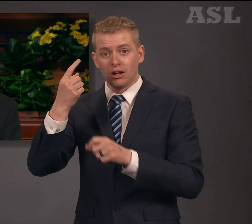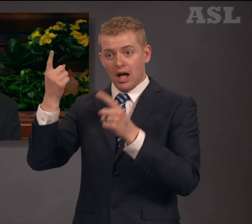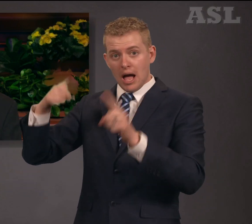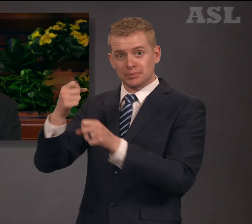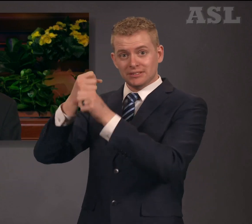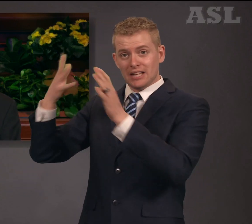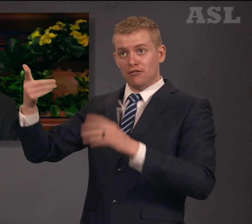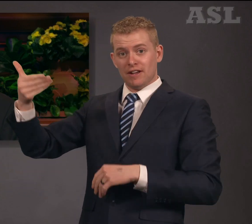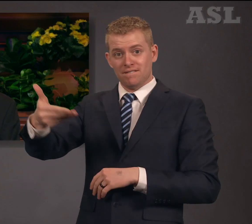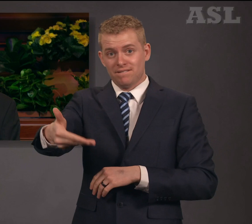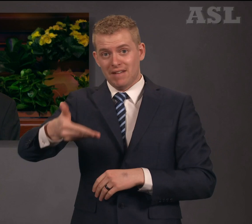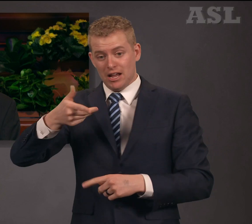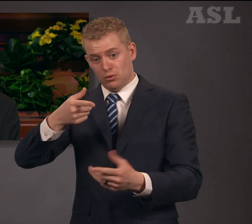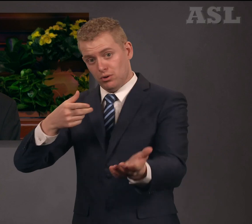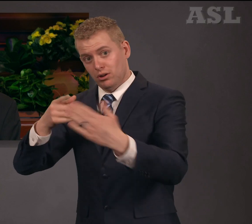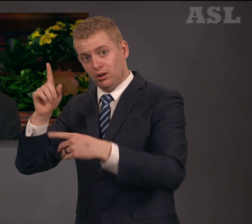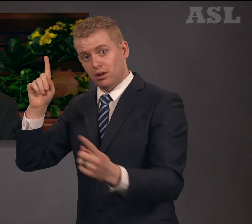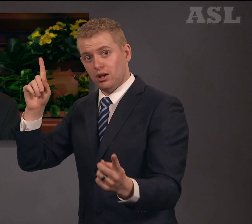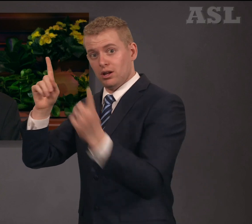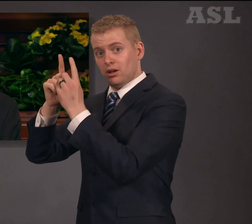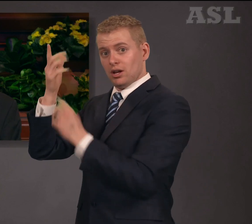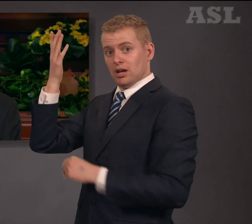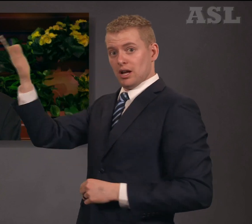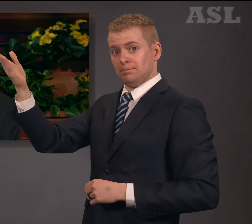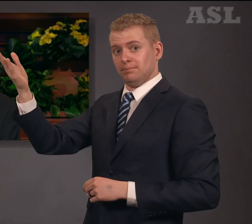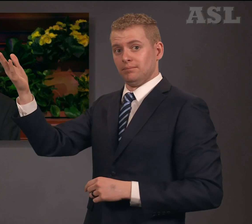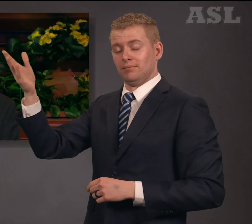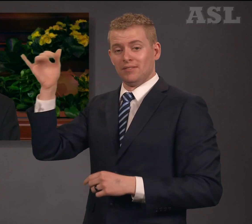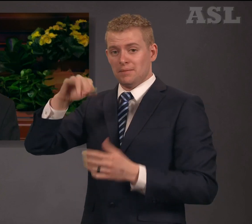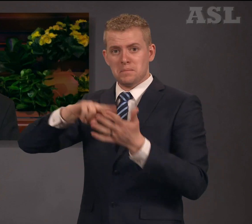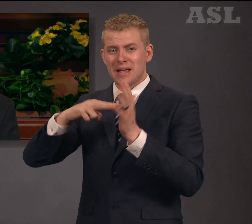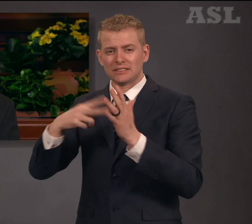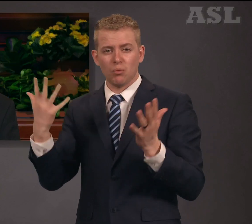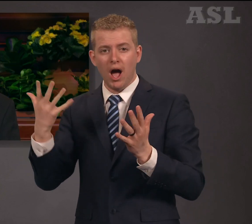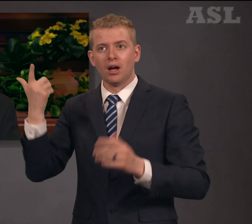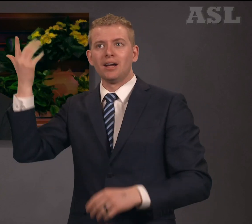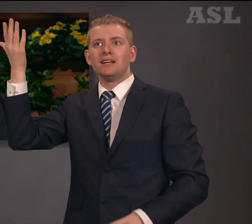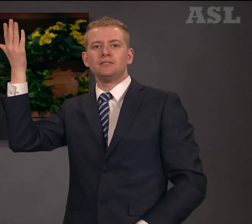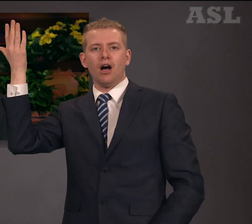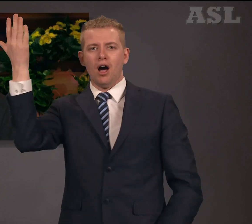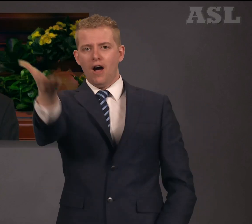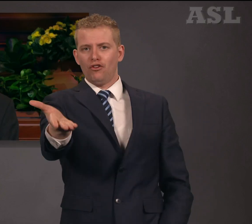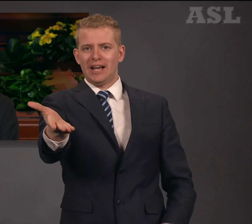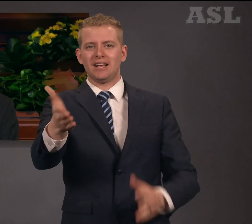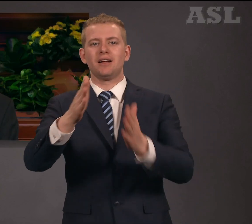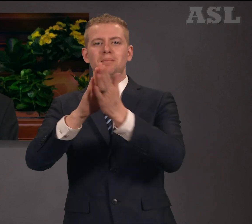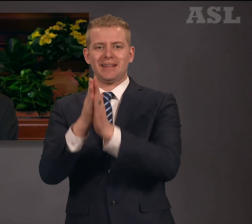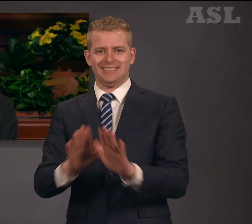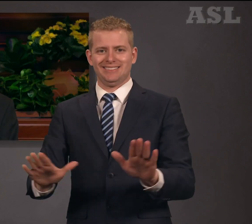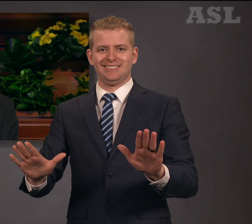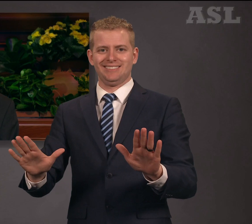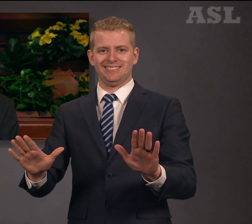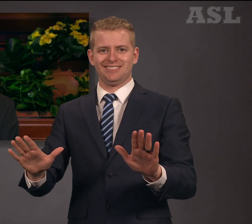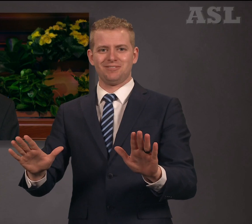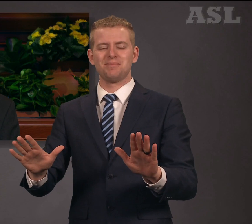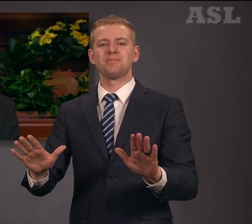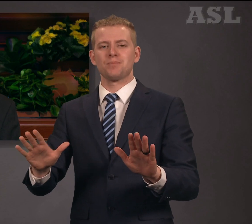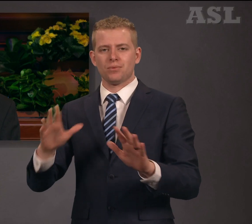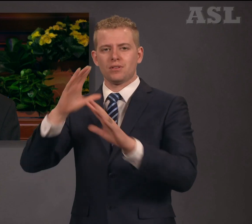is an offer of peace. President Russell M. Nelson is the